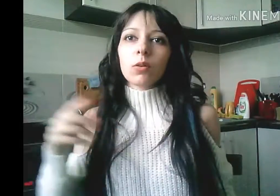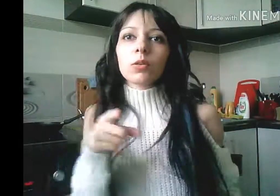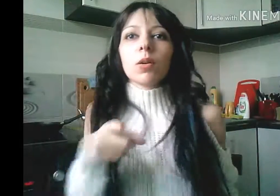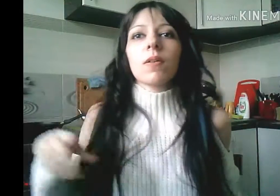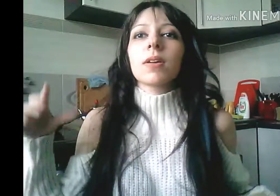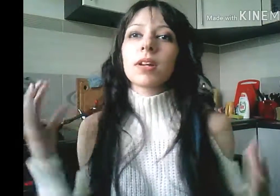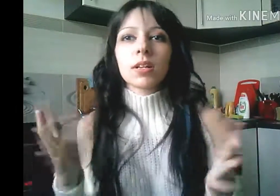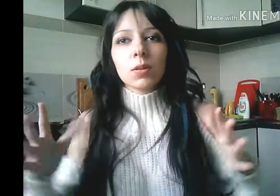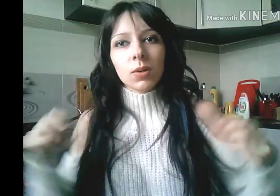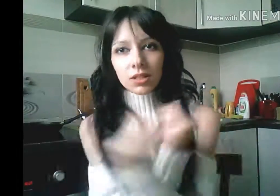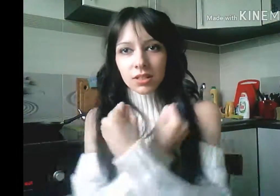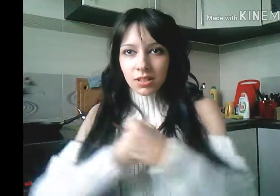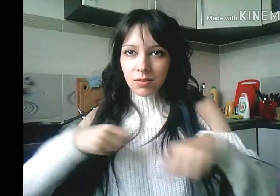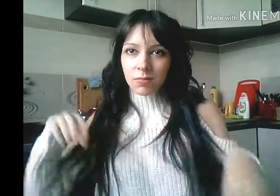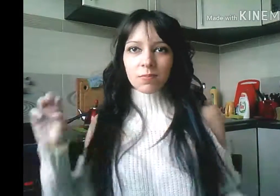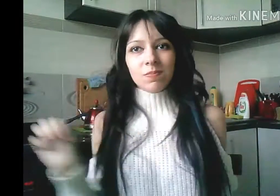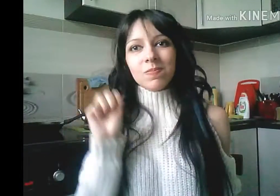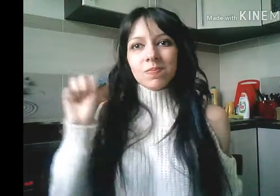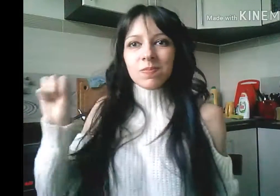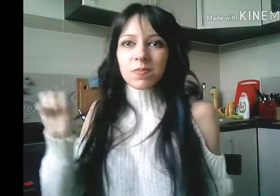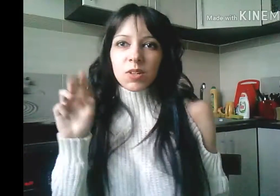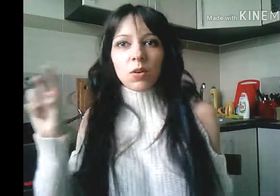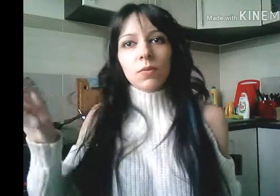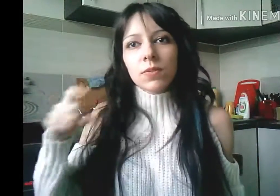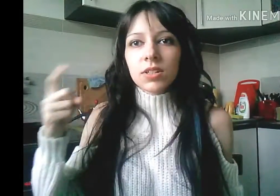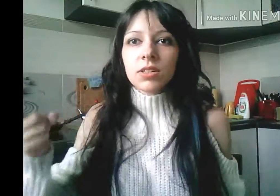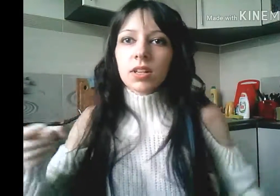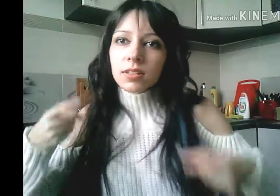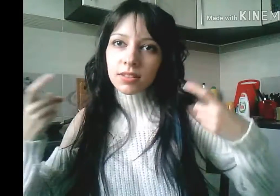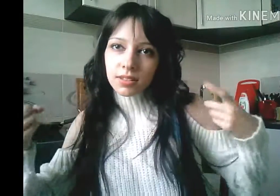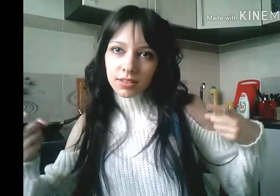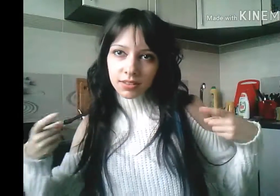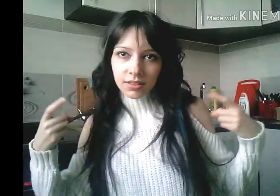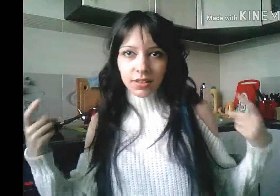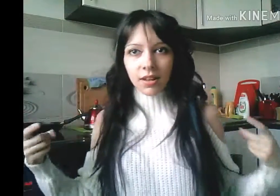know you'd already win Your original sin